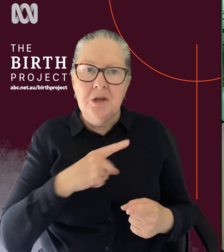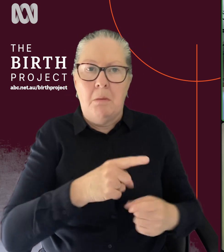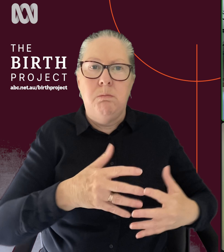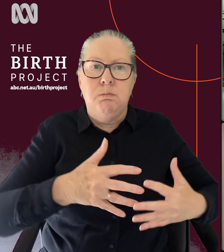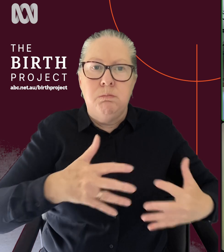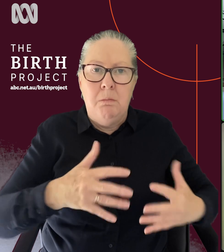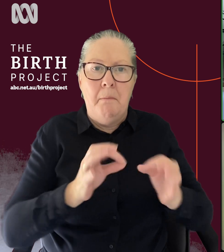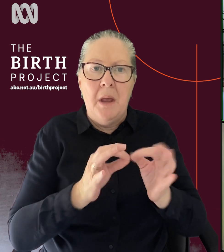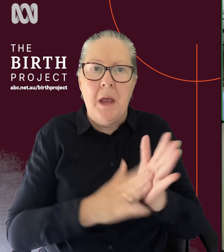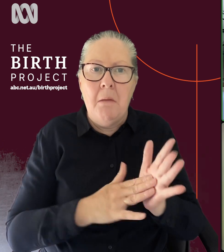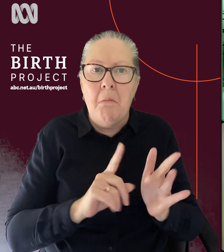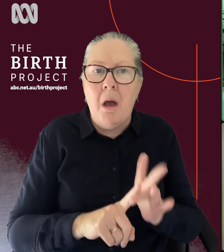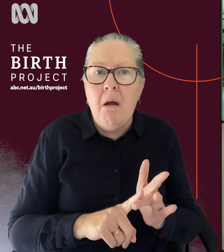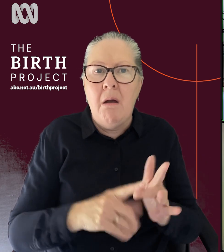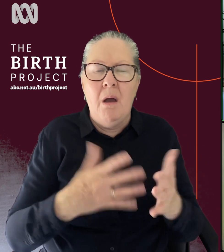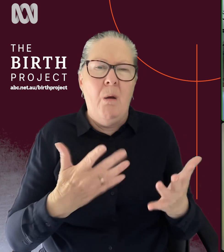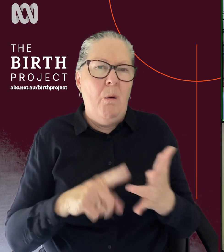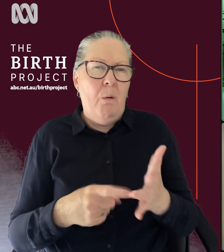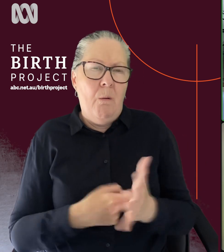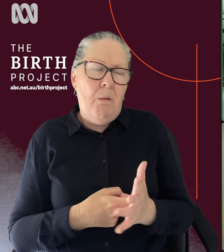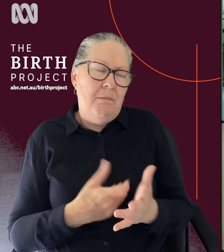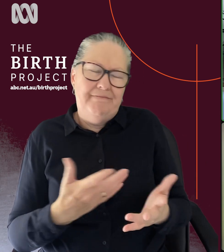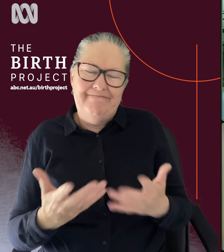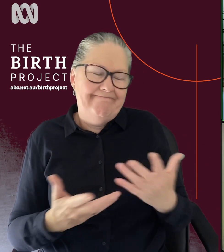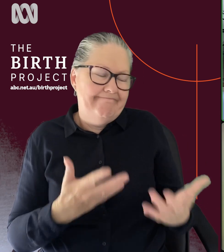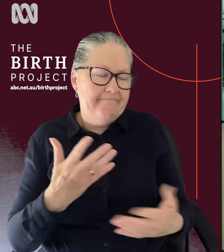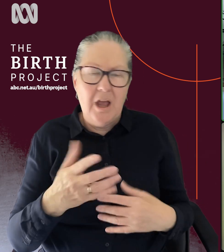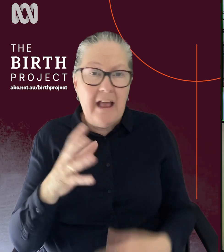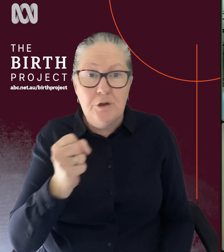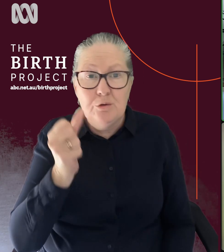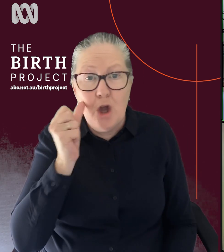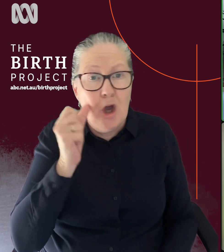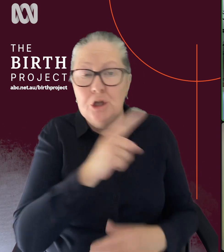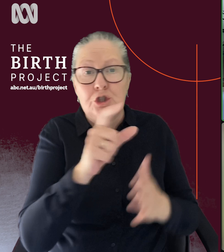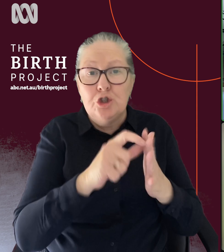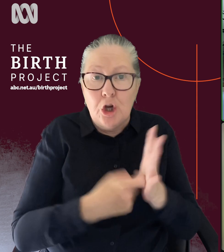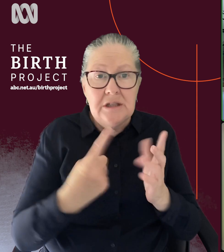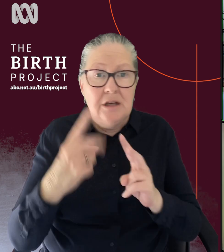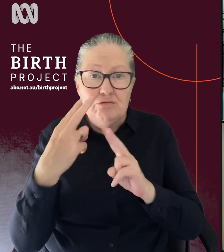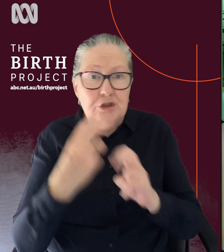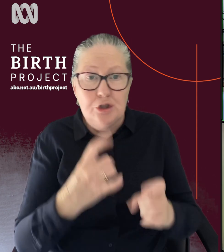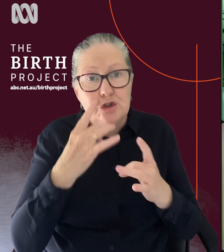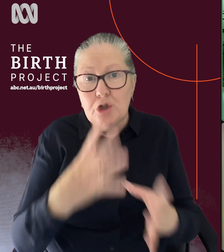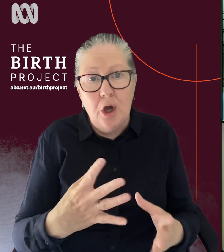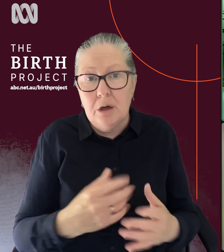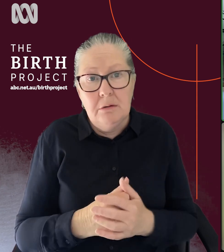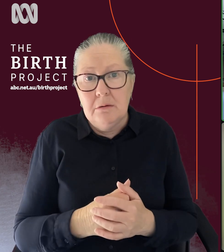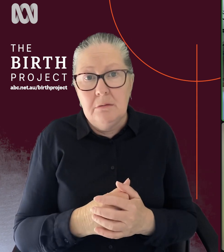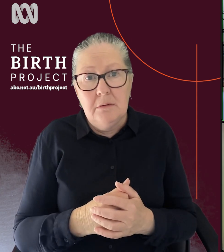is high, um, and obviously we have to acknowledge that, you know, doctors and research shows that there are more likely to be some